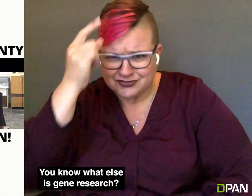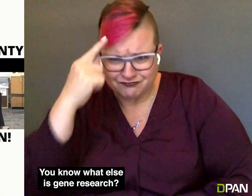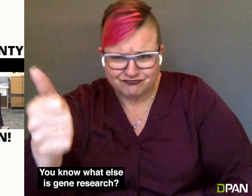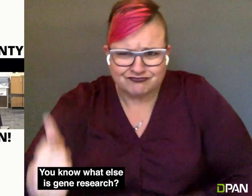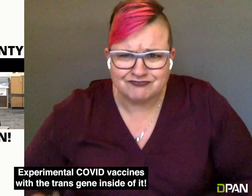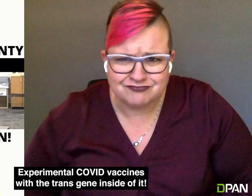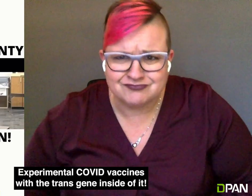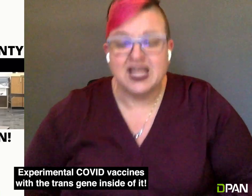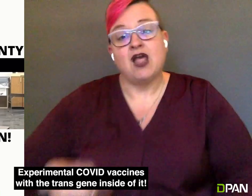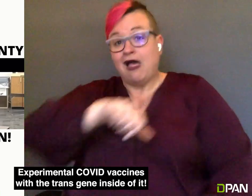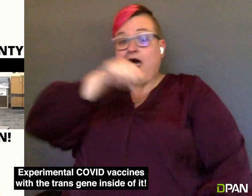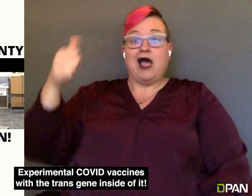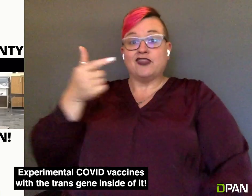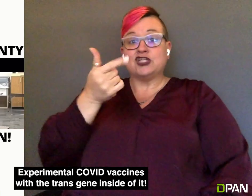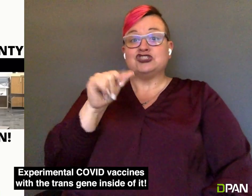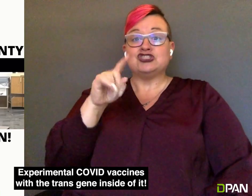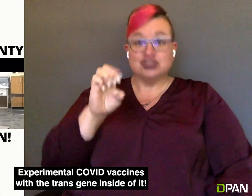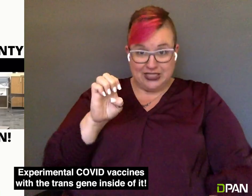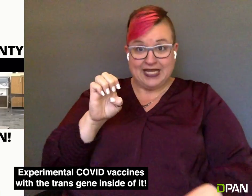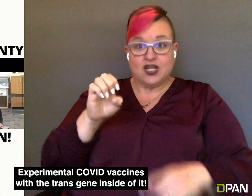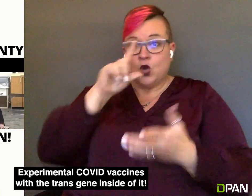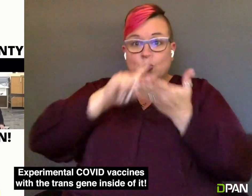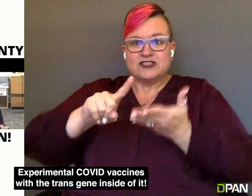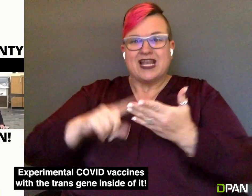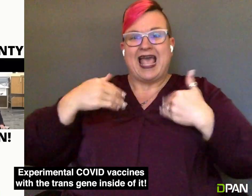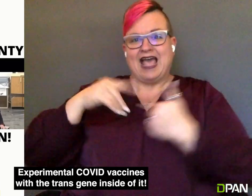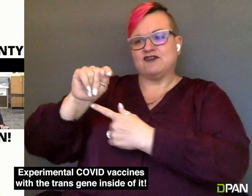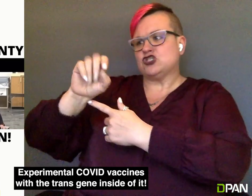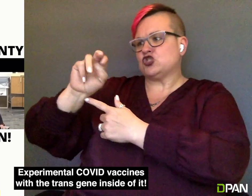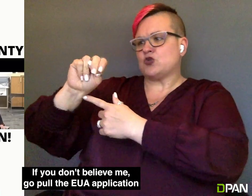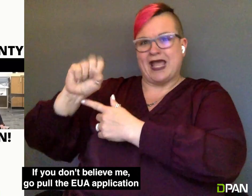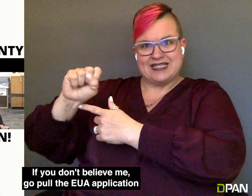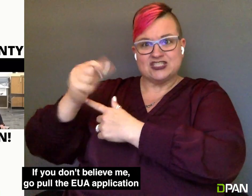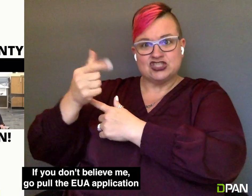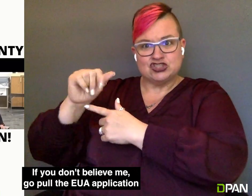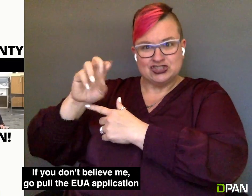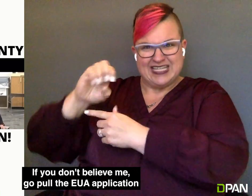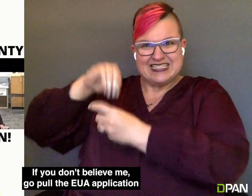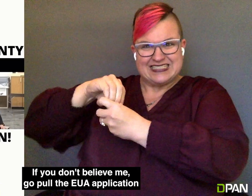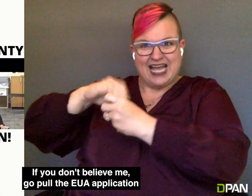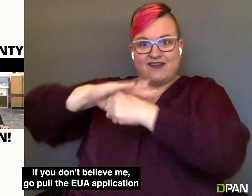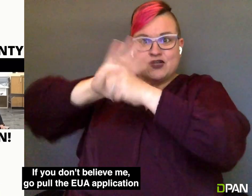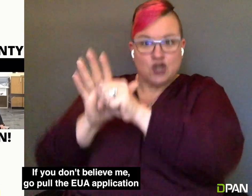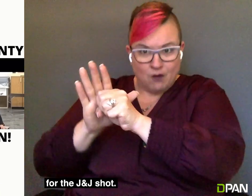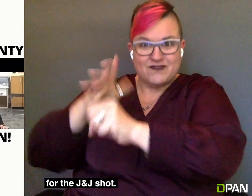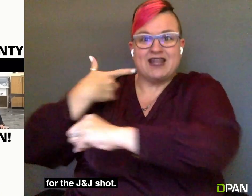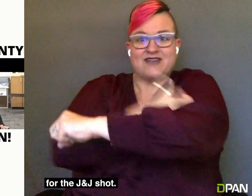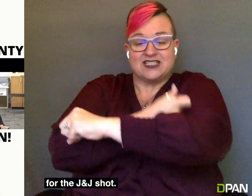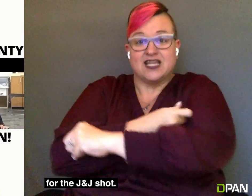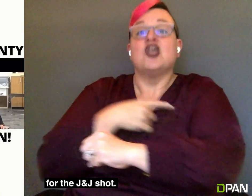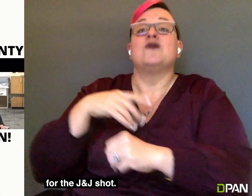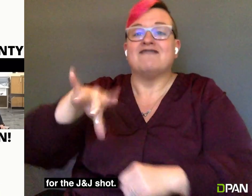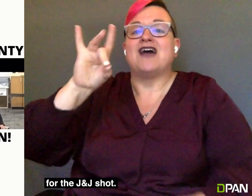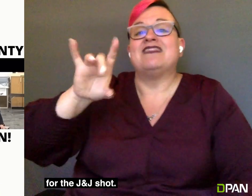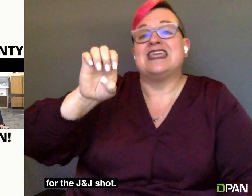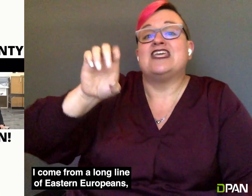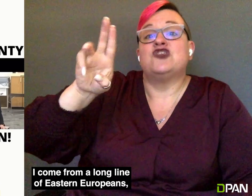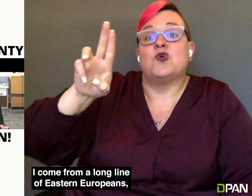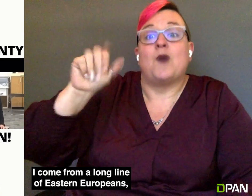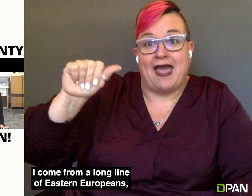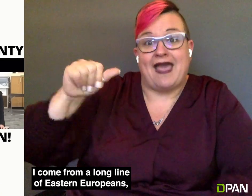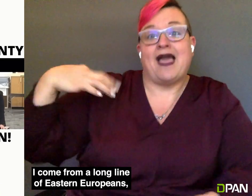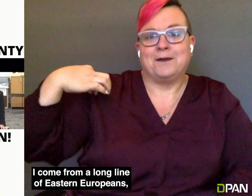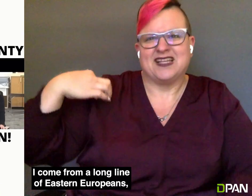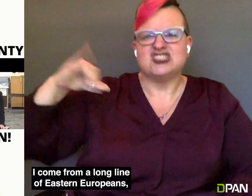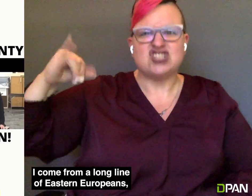else is gene research? Experimental COVID vaccines with the trans gene inside of it. If you don't believe me, go pull the EUA application for the J&J shot.